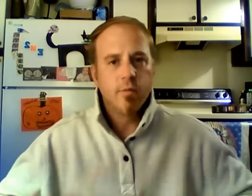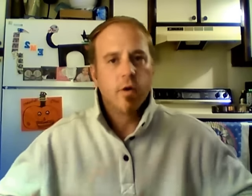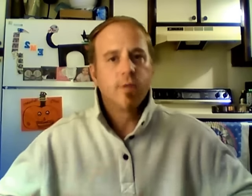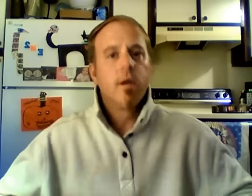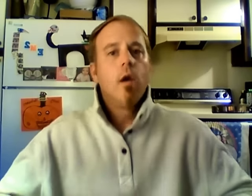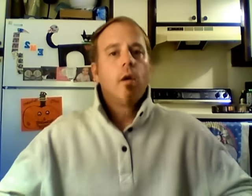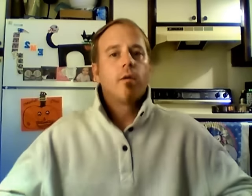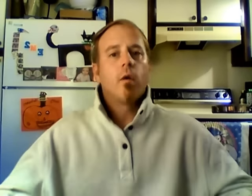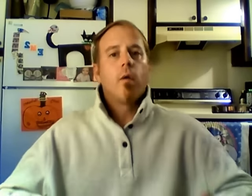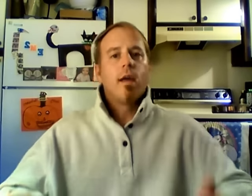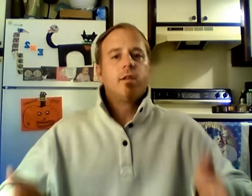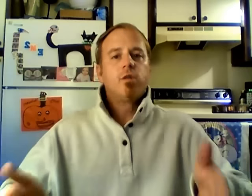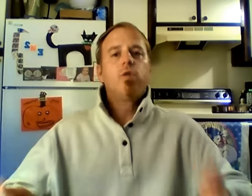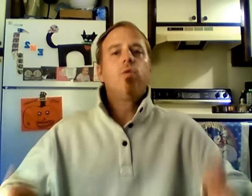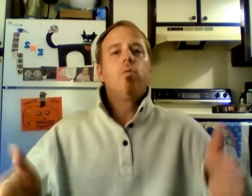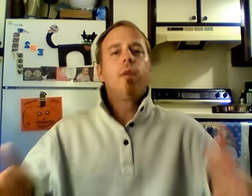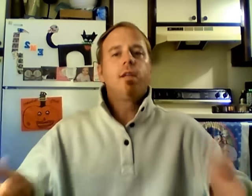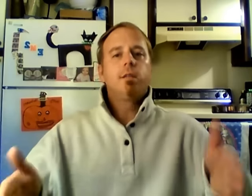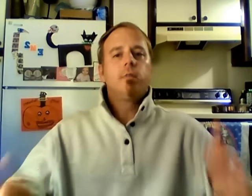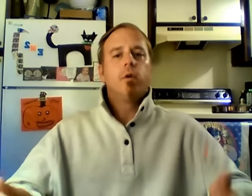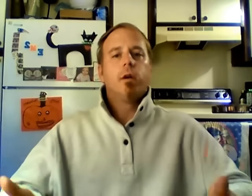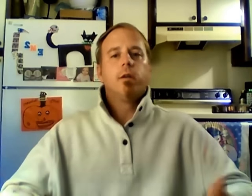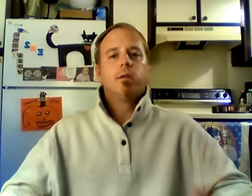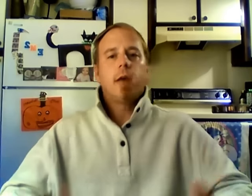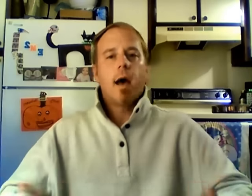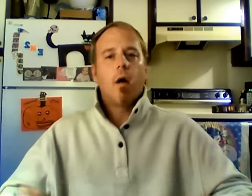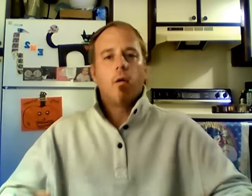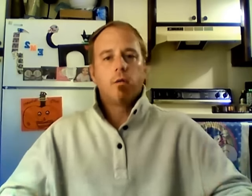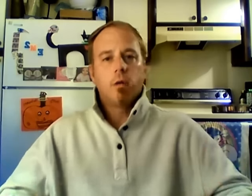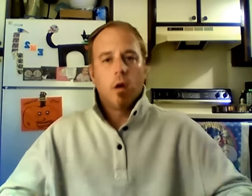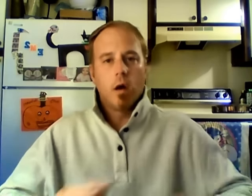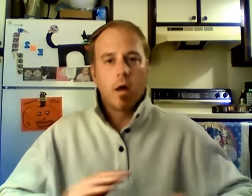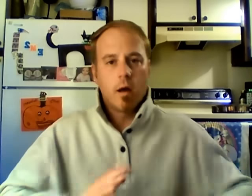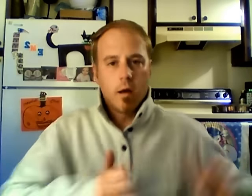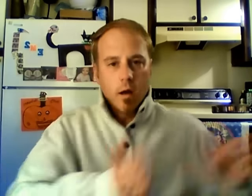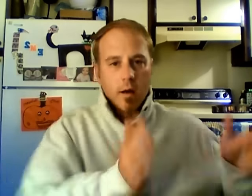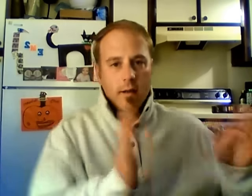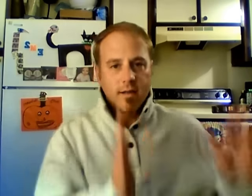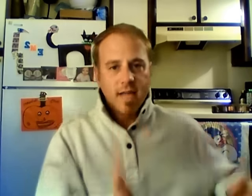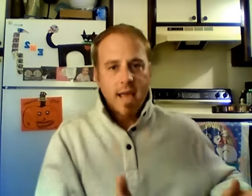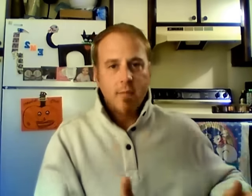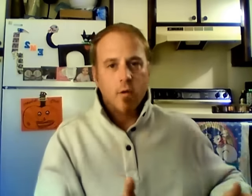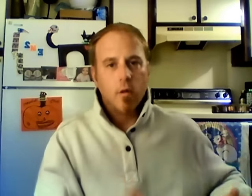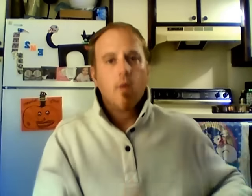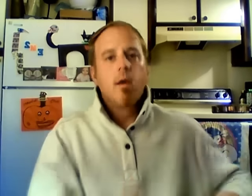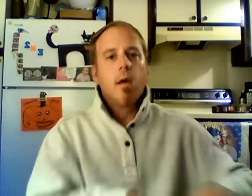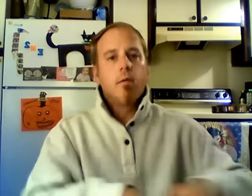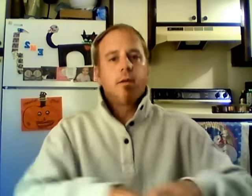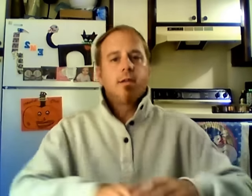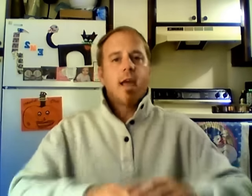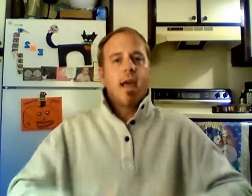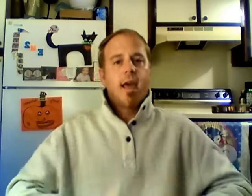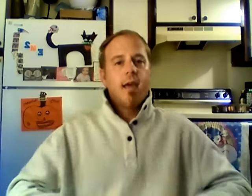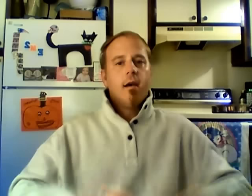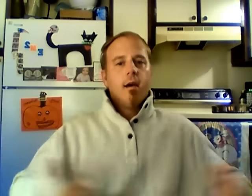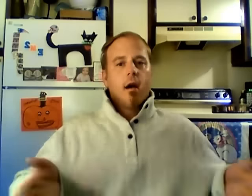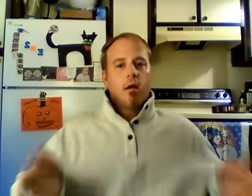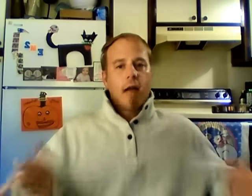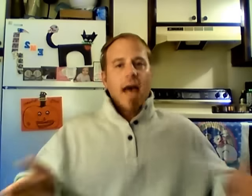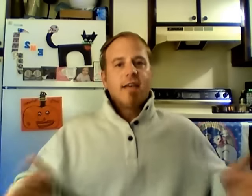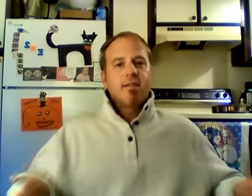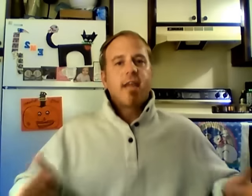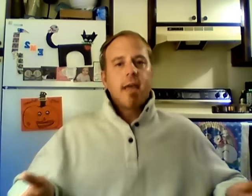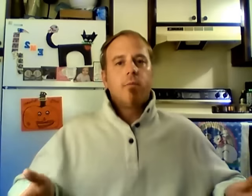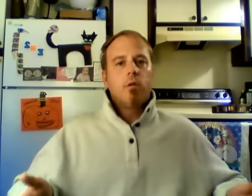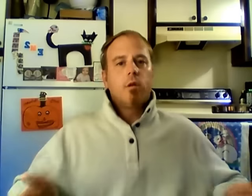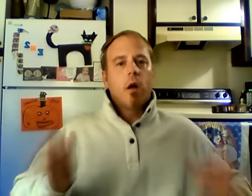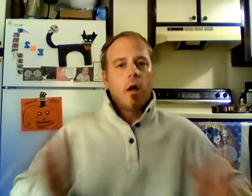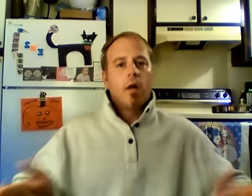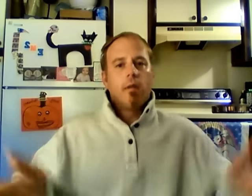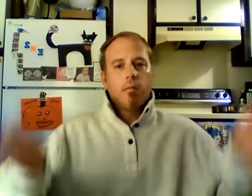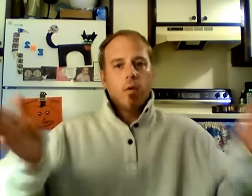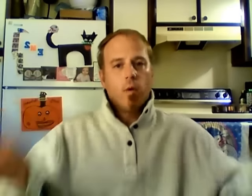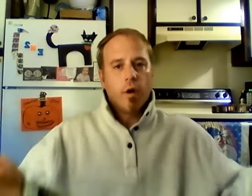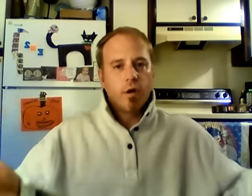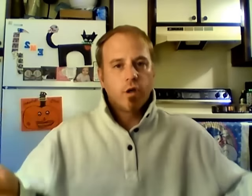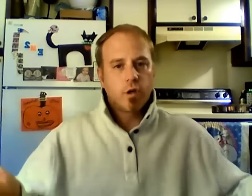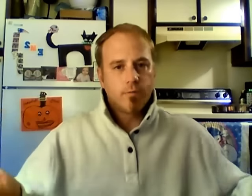Ouija boards. So we had two Ouija boards out on the table. It was a glass table on the porch,